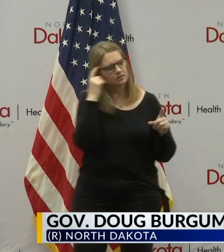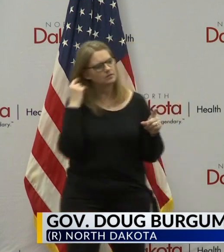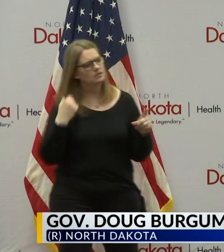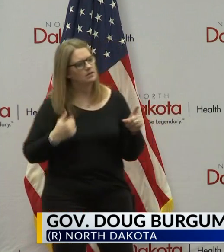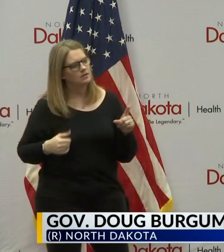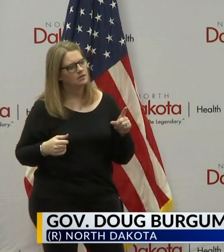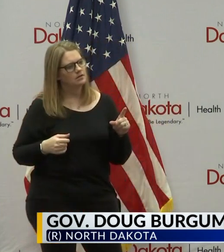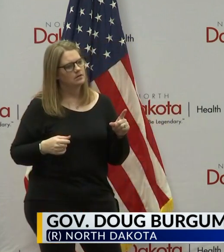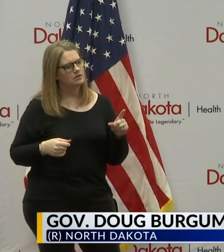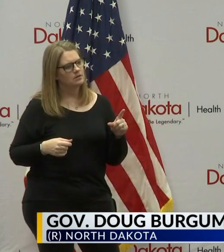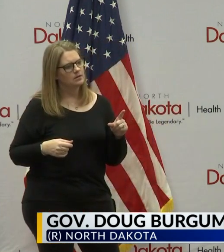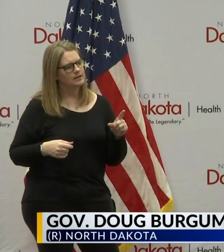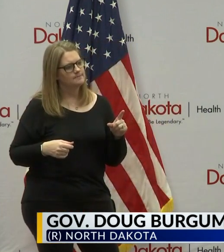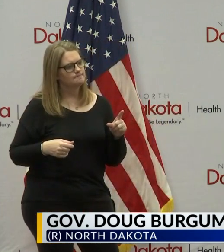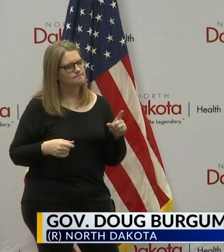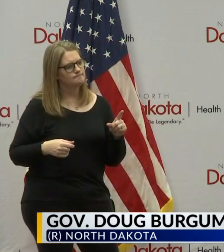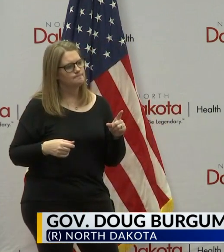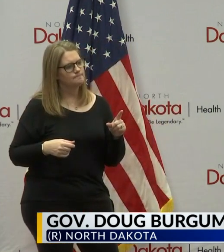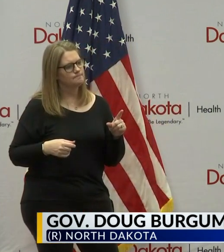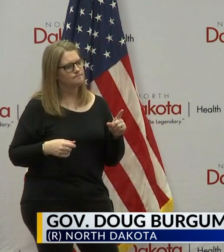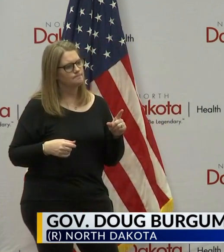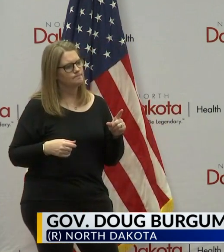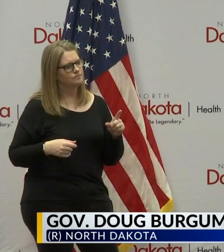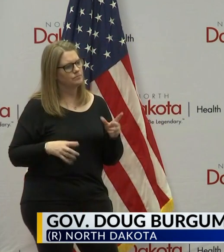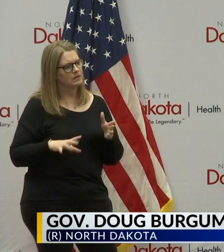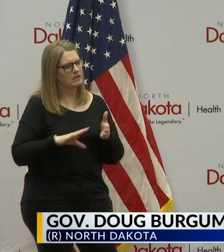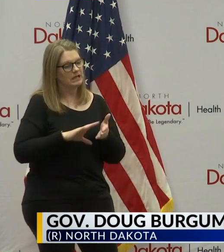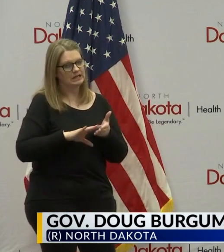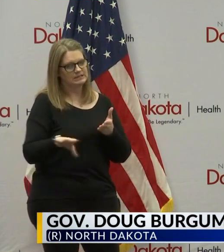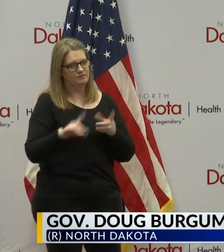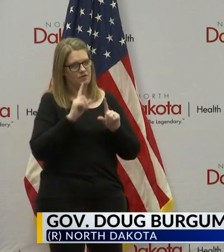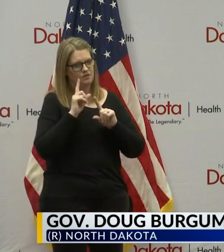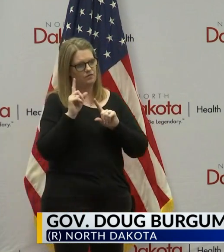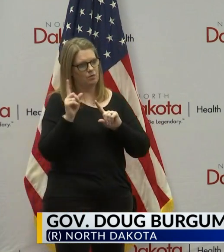Is there an exception to this order for workers who would like to get tested?